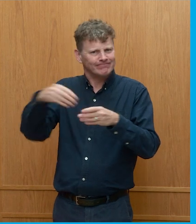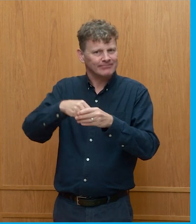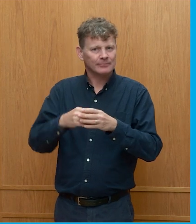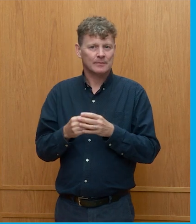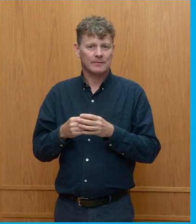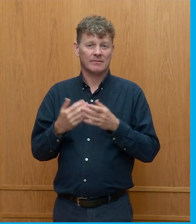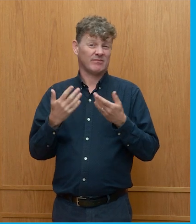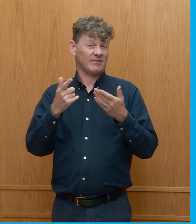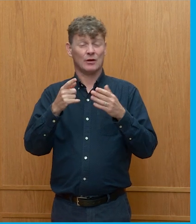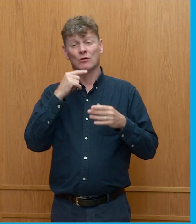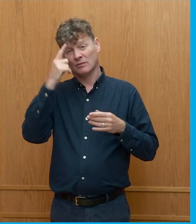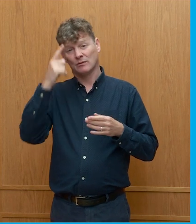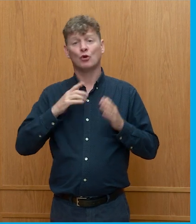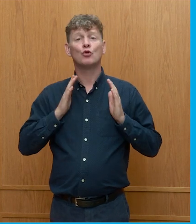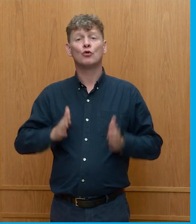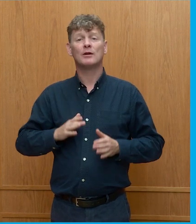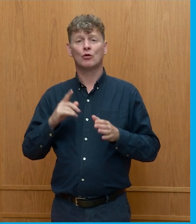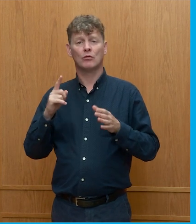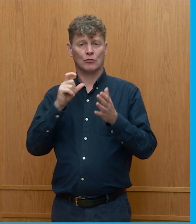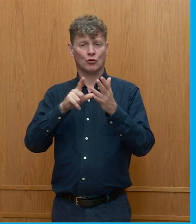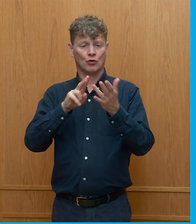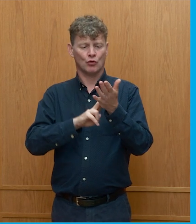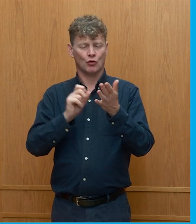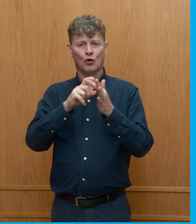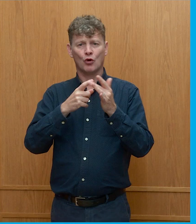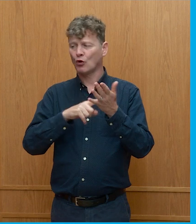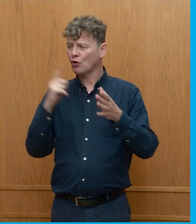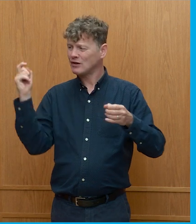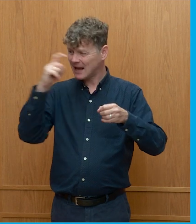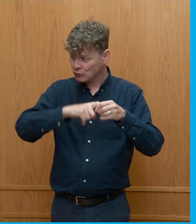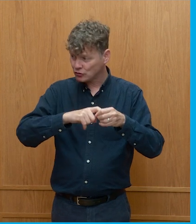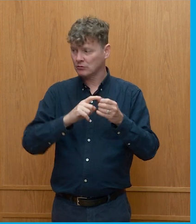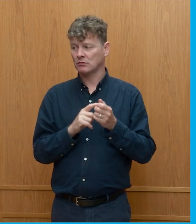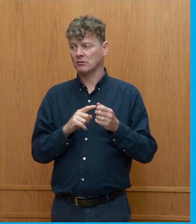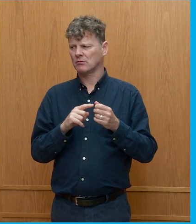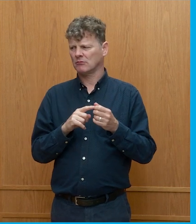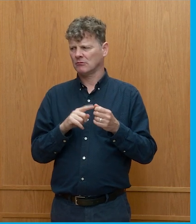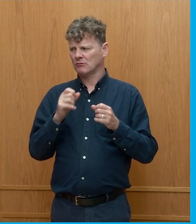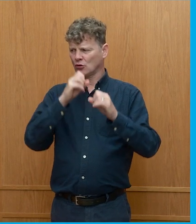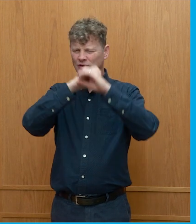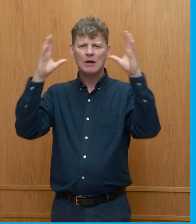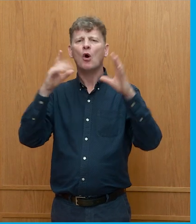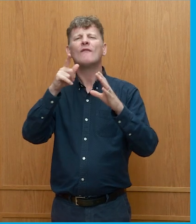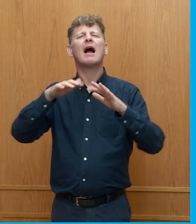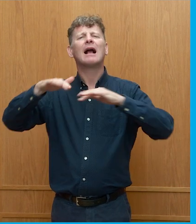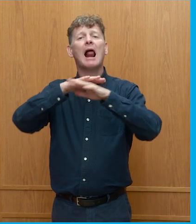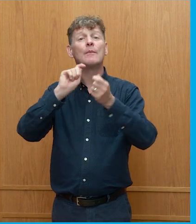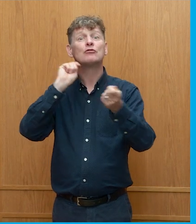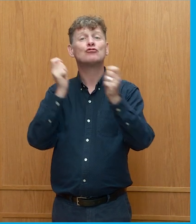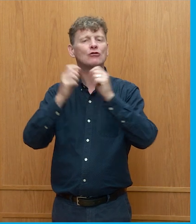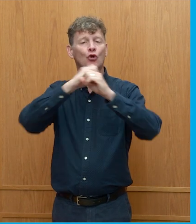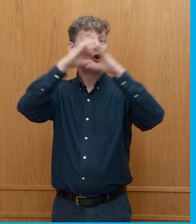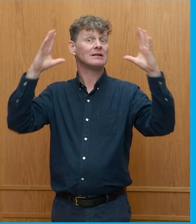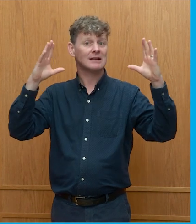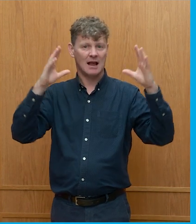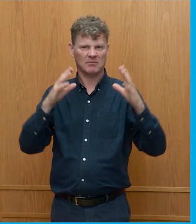human conception about climate change, there wasn't really that much 10 years ago. It's only 10 years ago. But